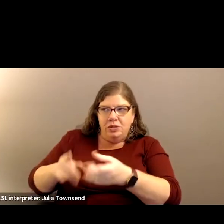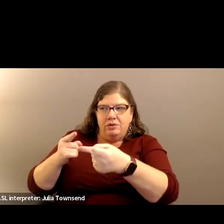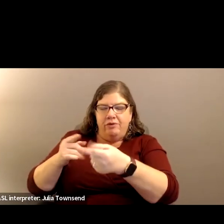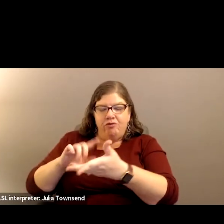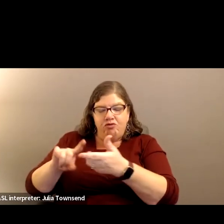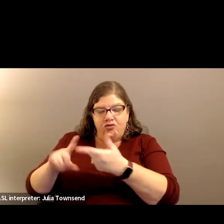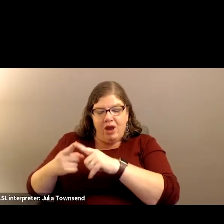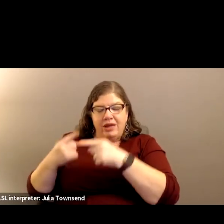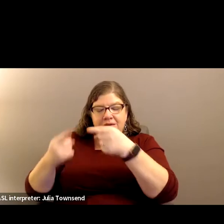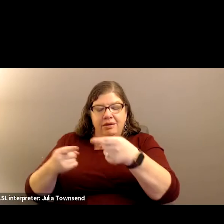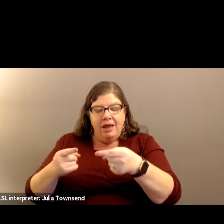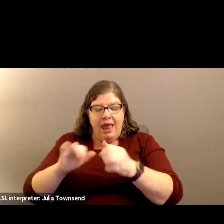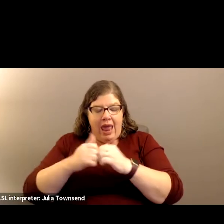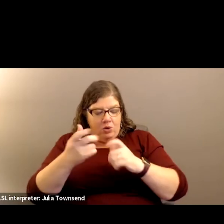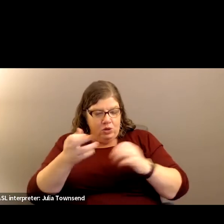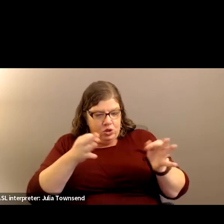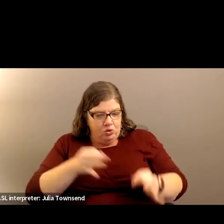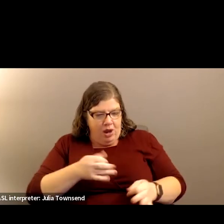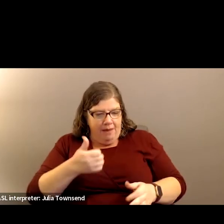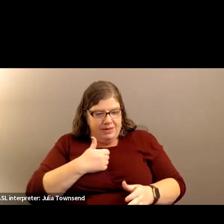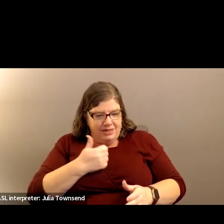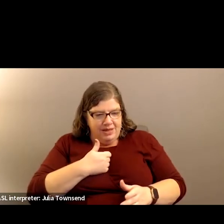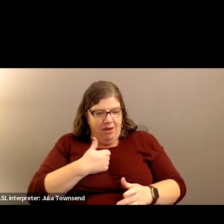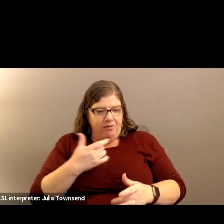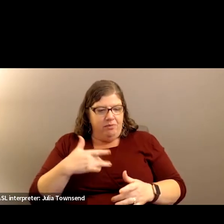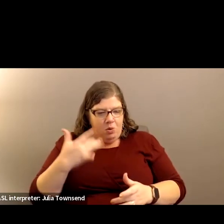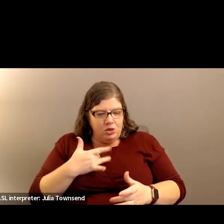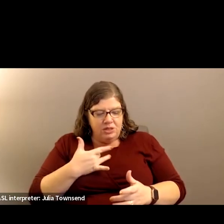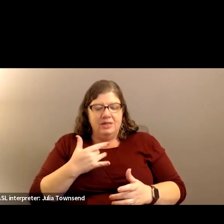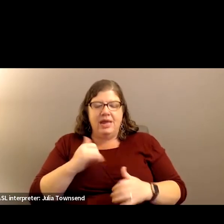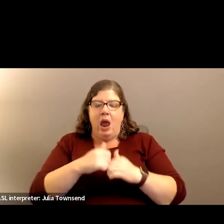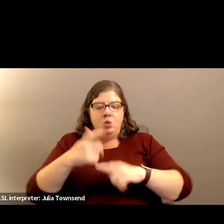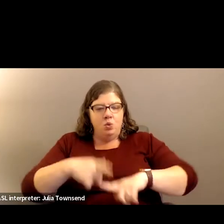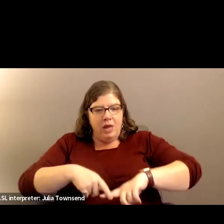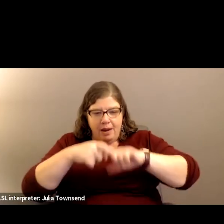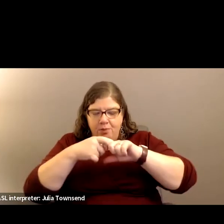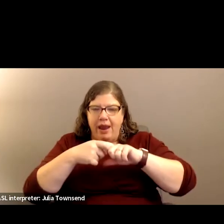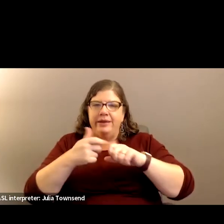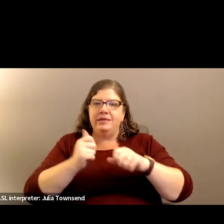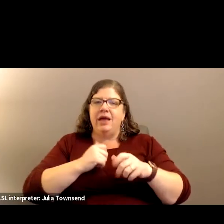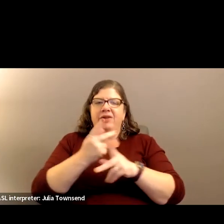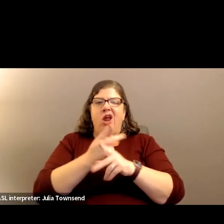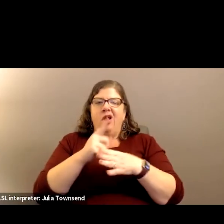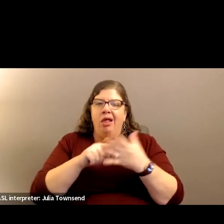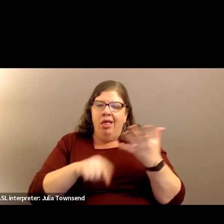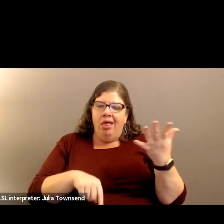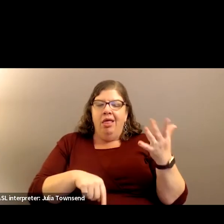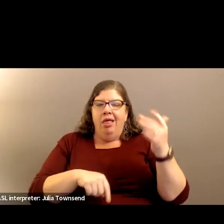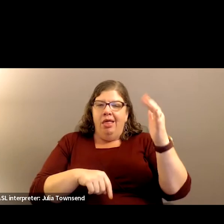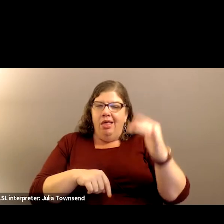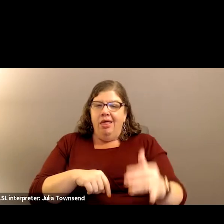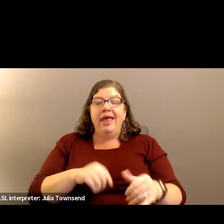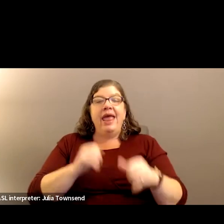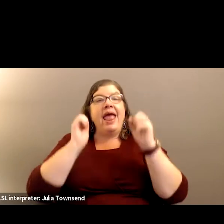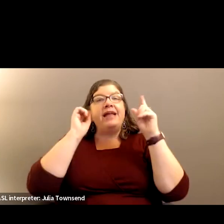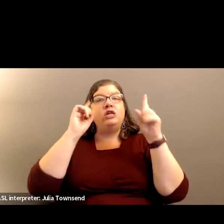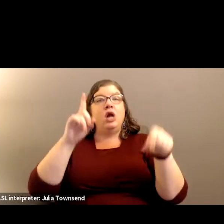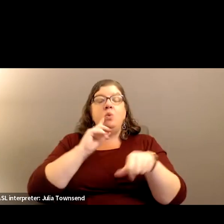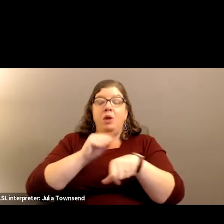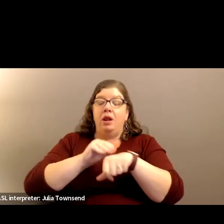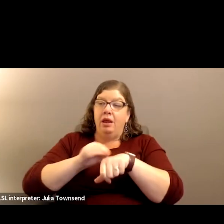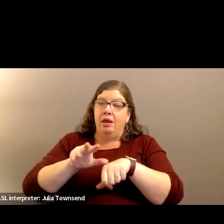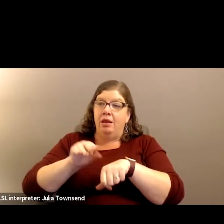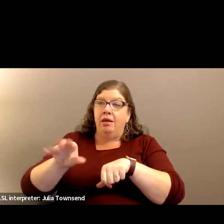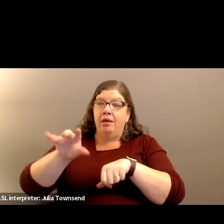describe your own emotions, ways to take a break, and self-care, just to name a few. As you all know, education has a ripple effect on our community,